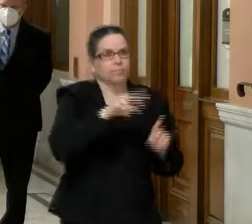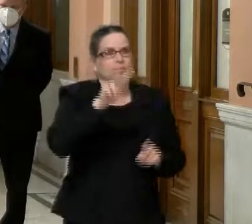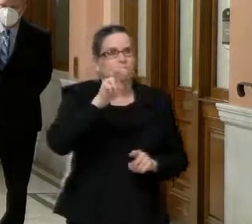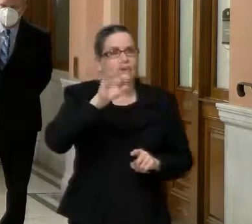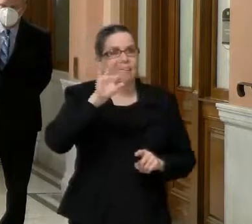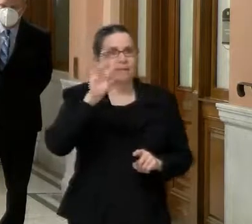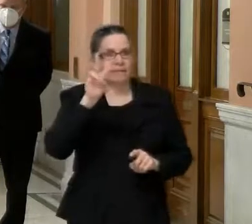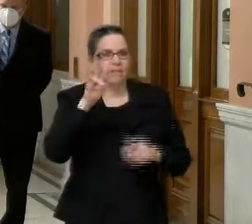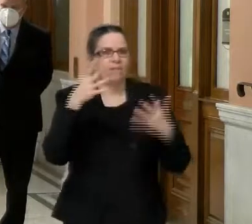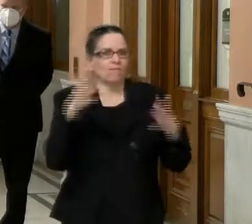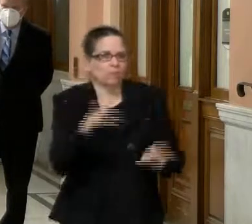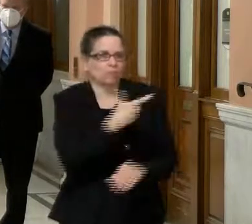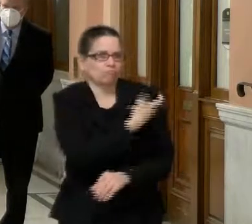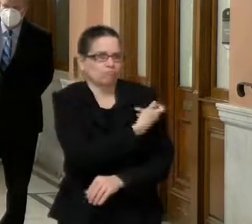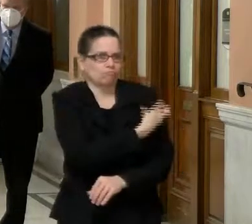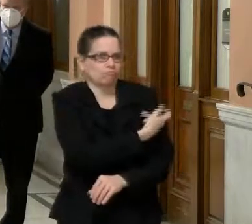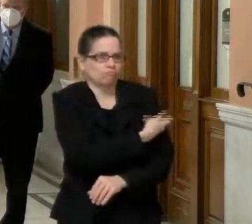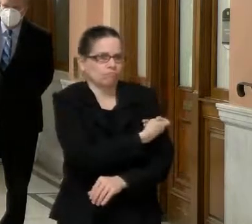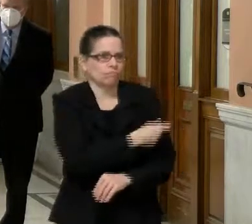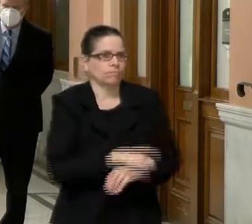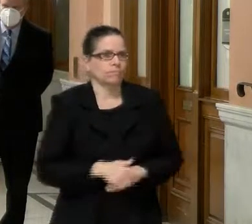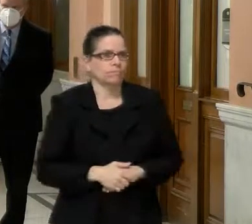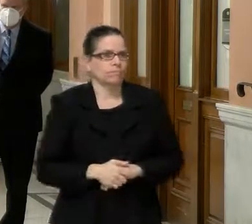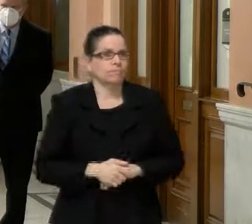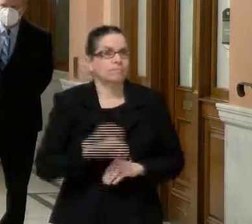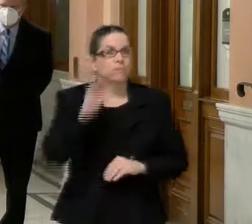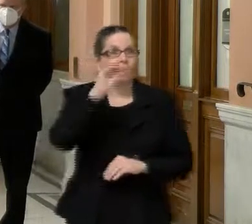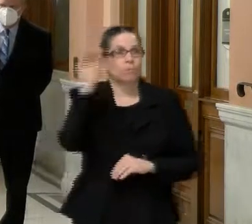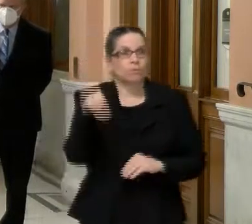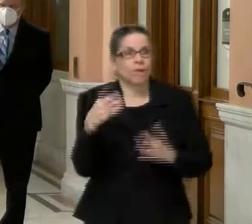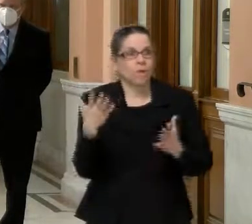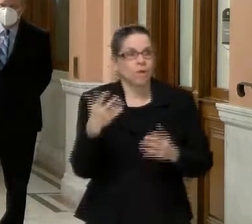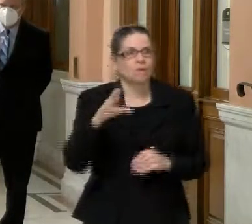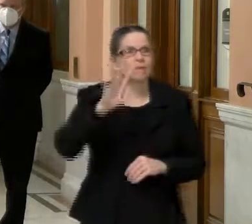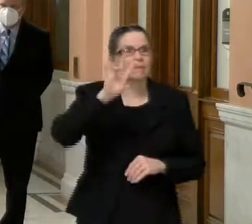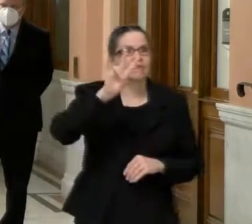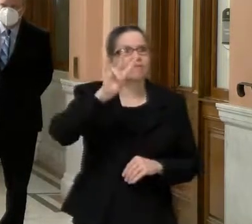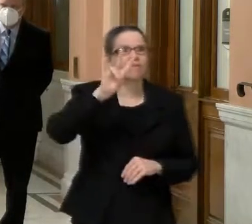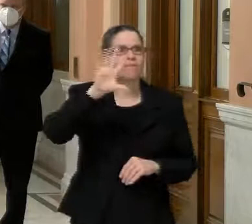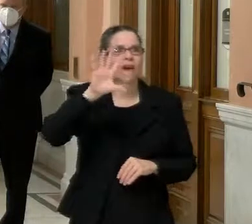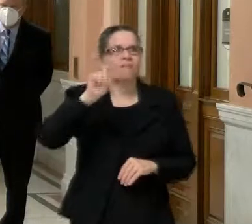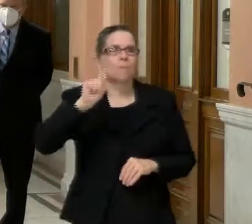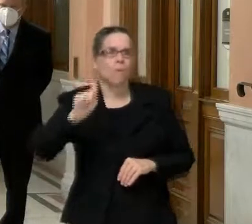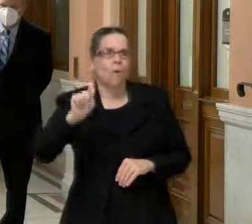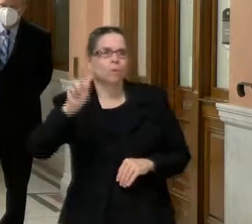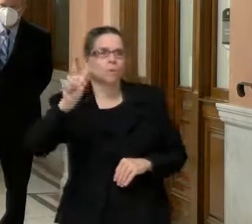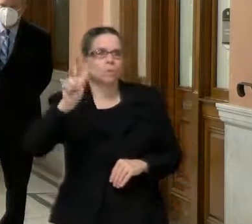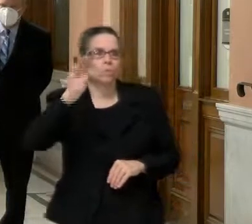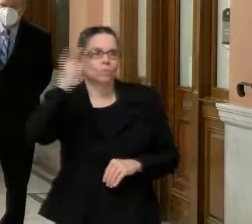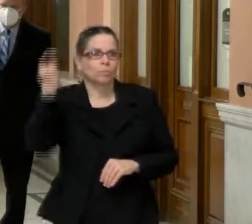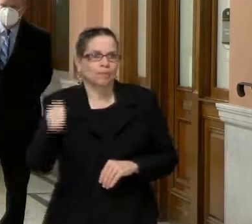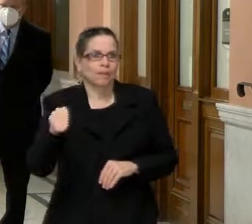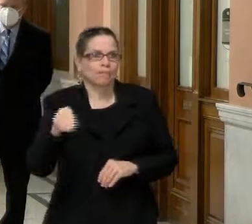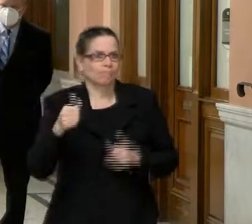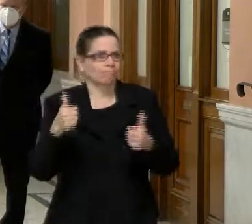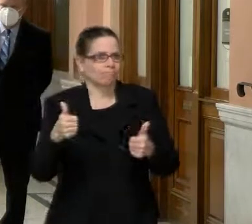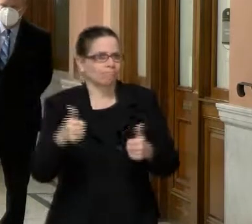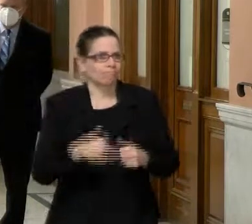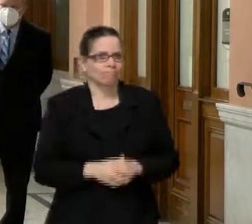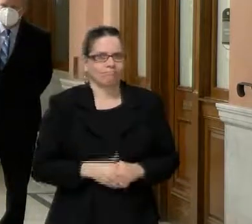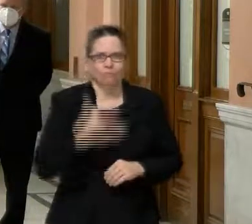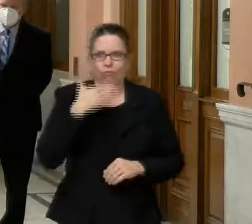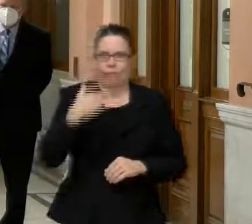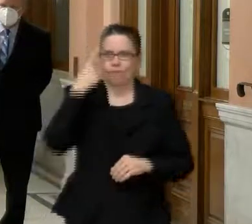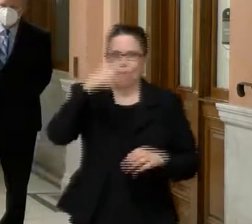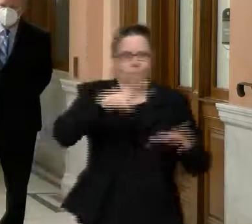uh, vaccinated, uh, to date. That gives us 75.2% of the Worcester fire department that's been, uh,